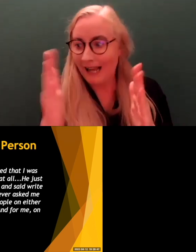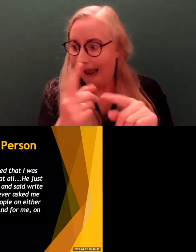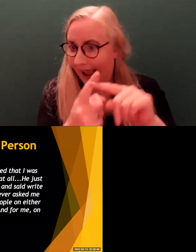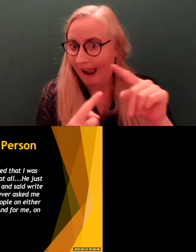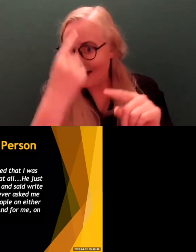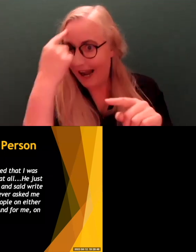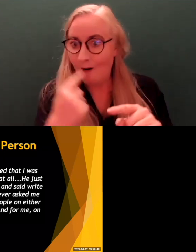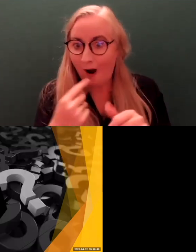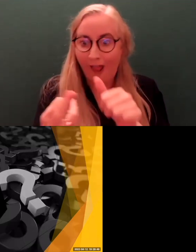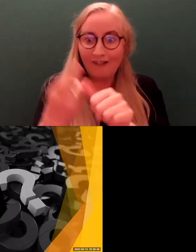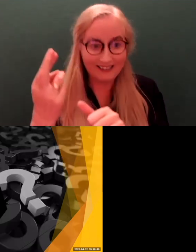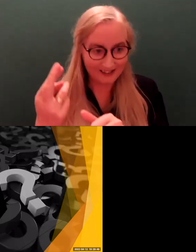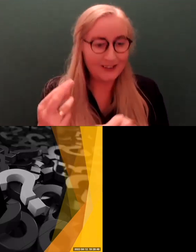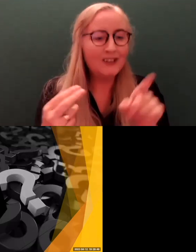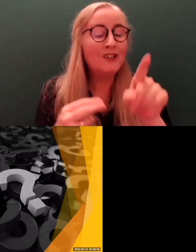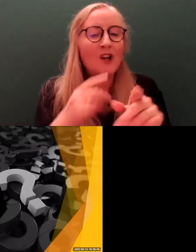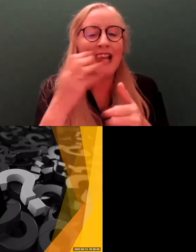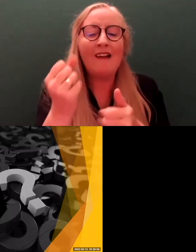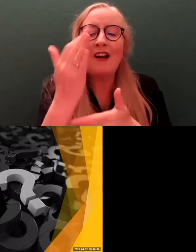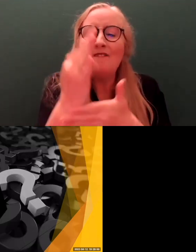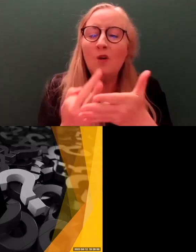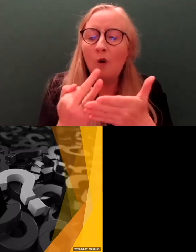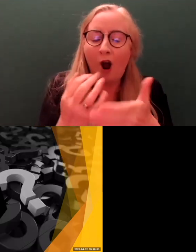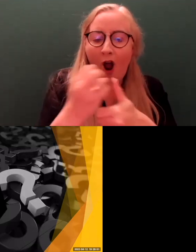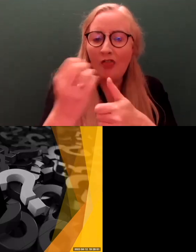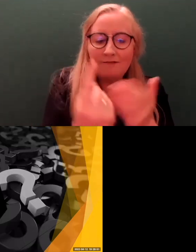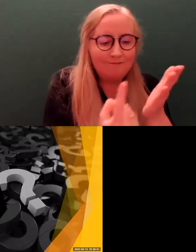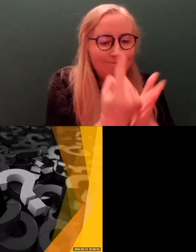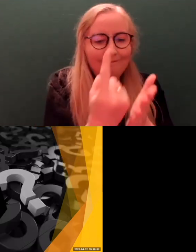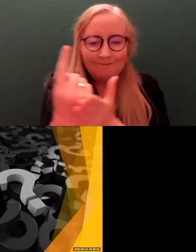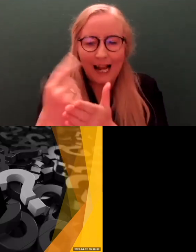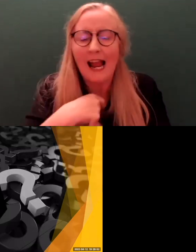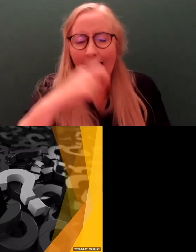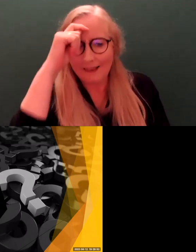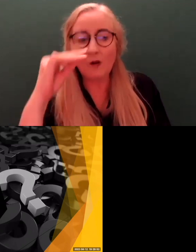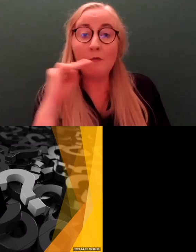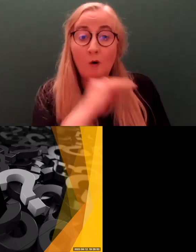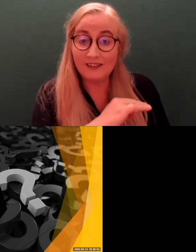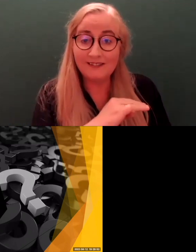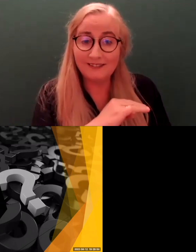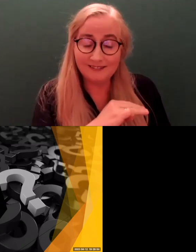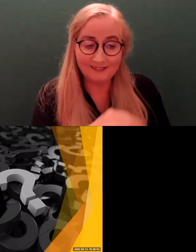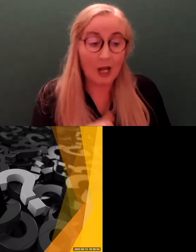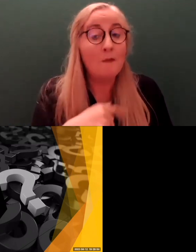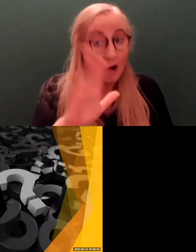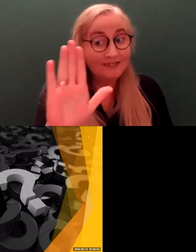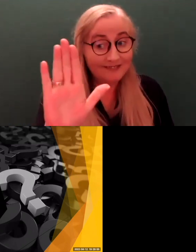Just to some other issues that arose that I think are important, I should say that I did all of this